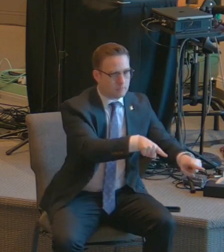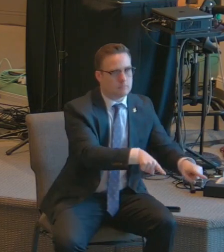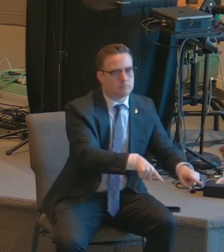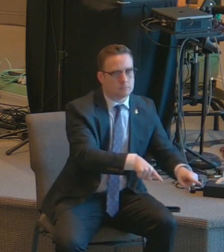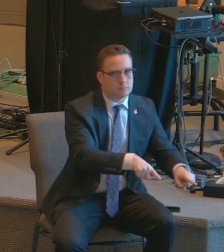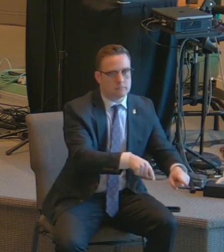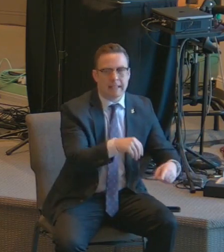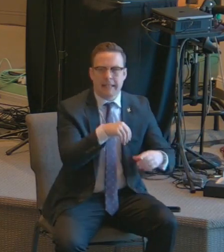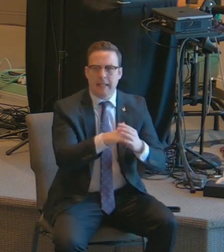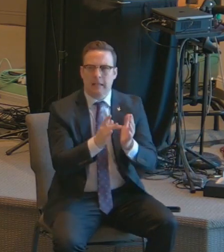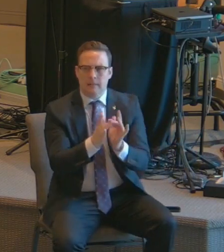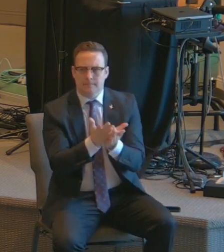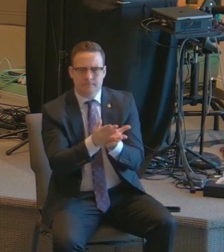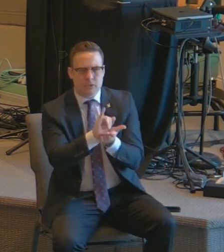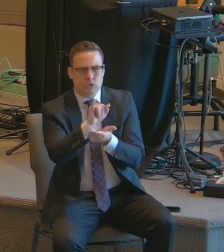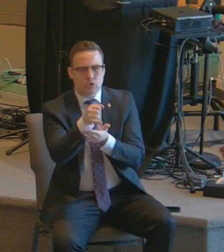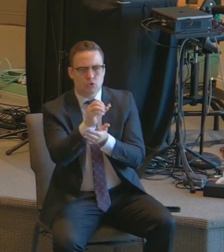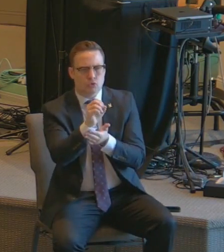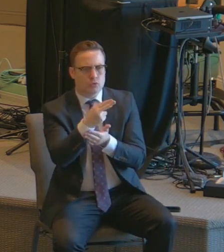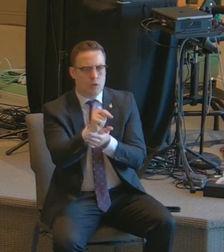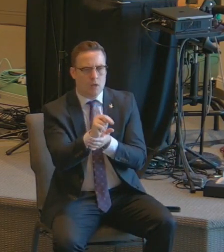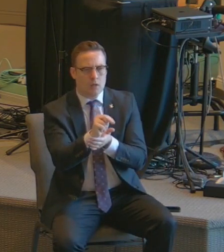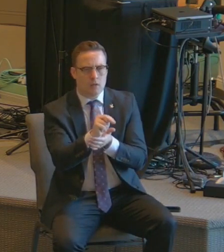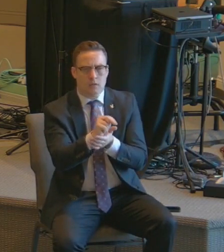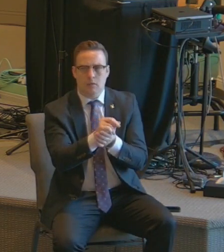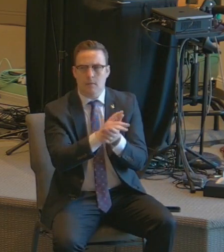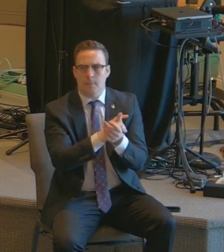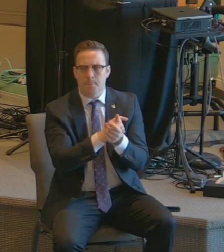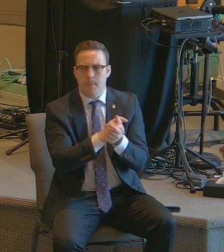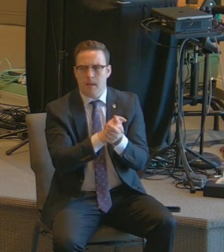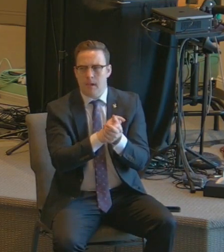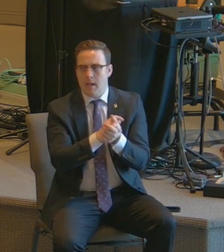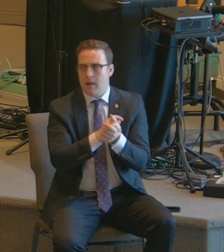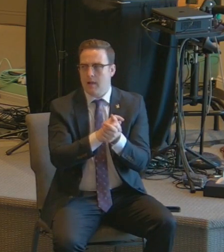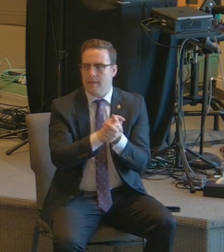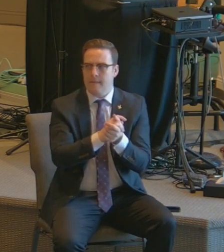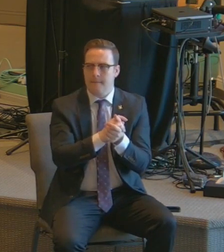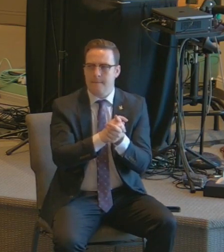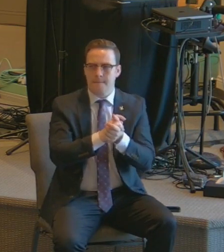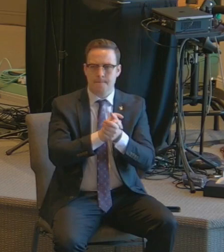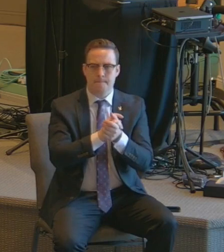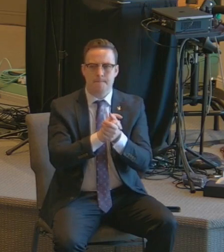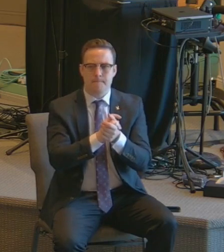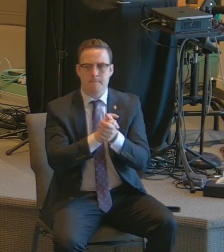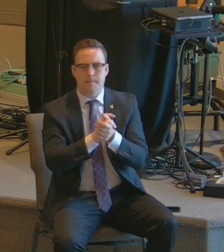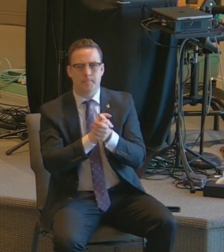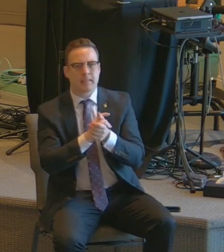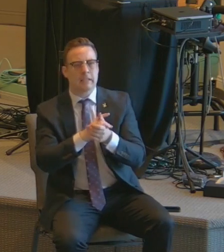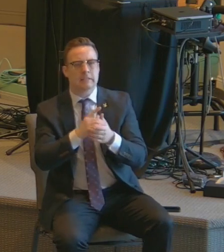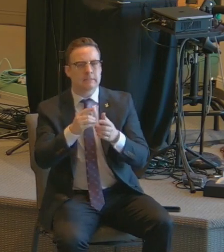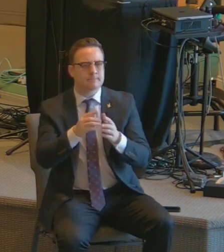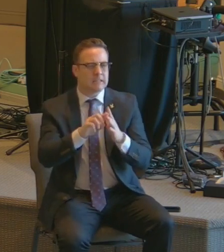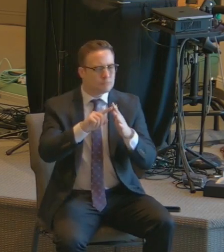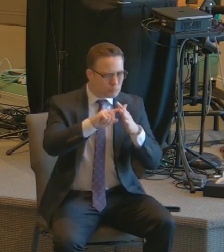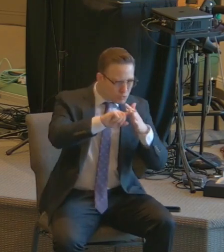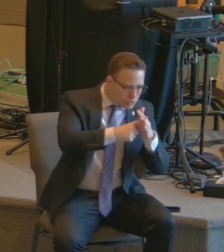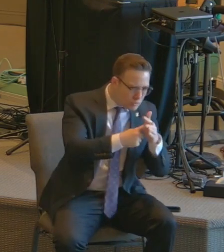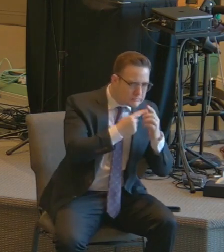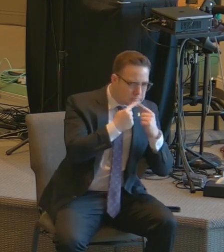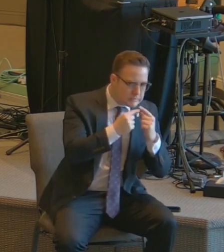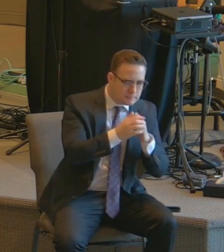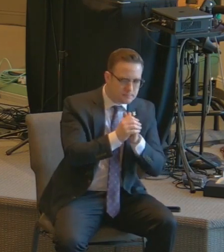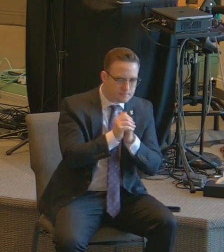But in John, it starts off by saying that